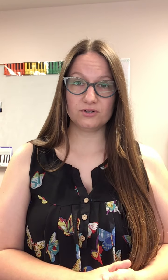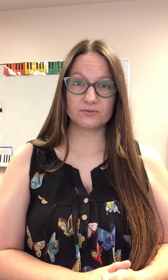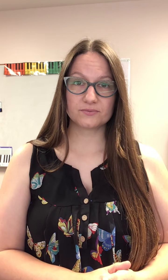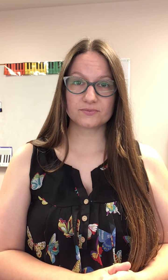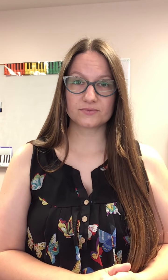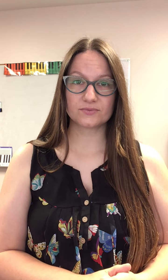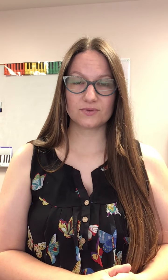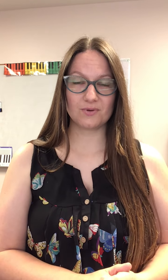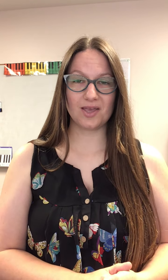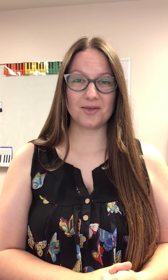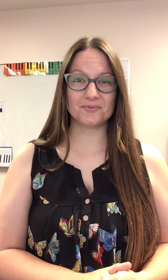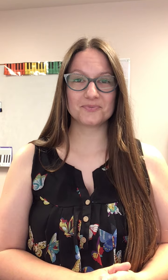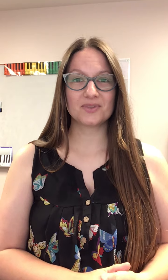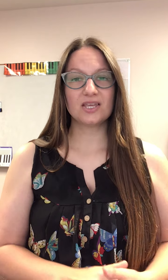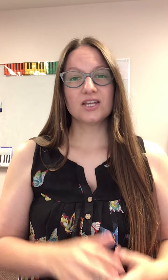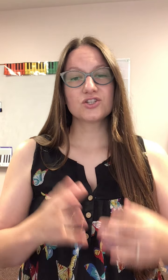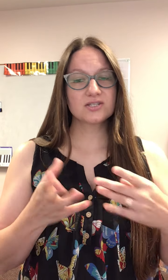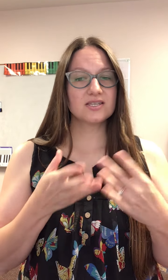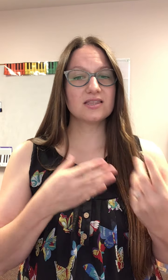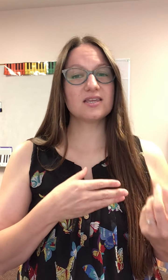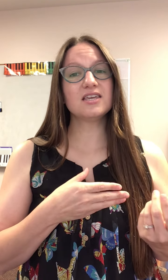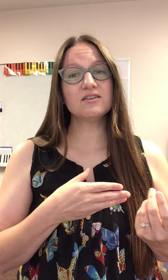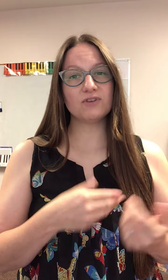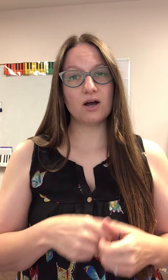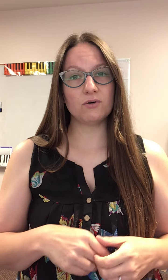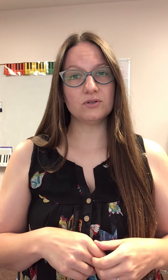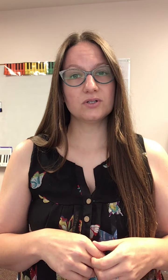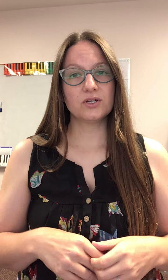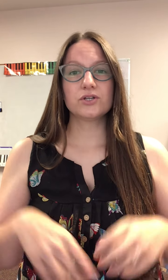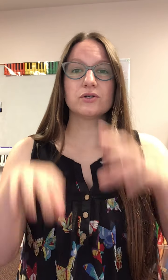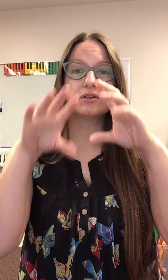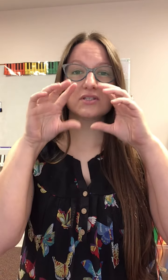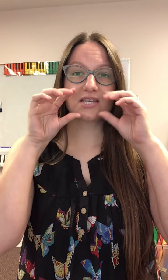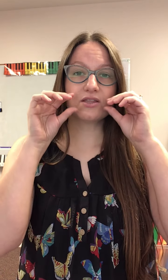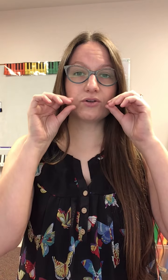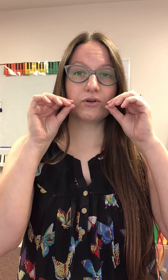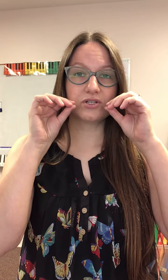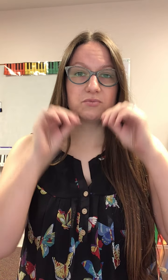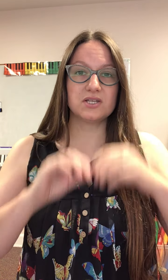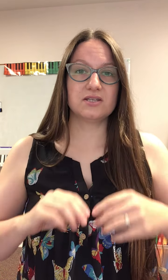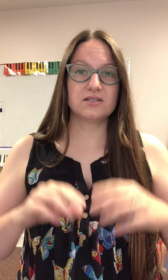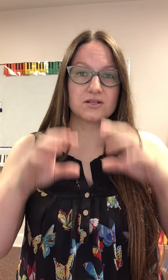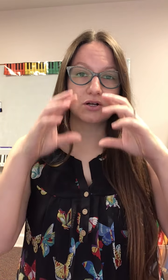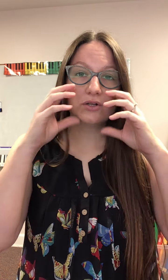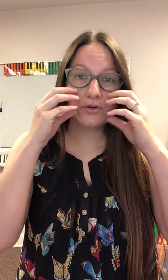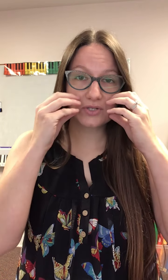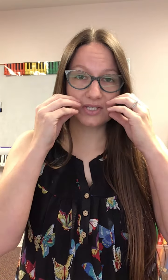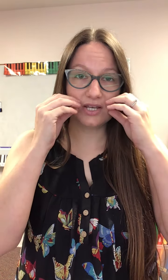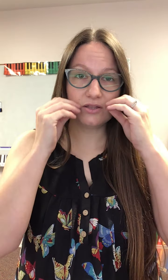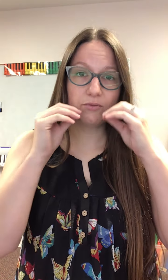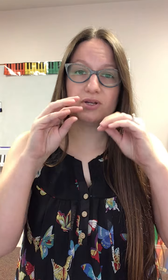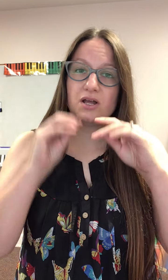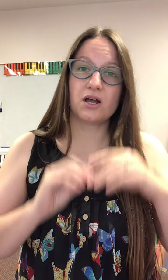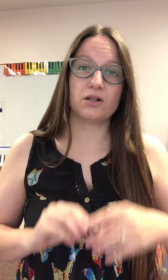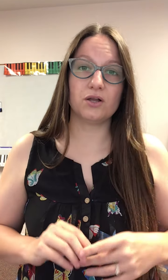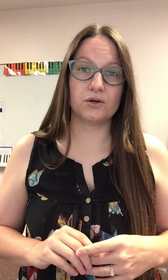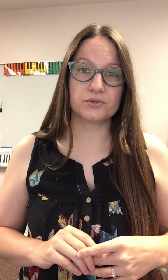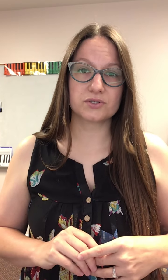okay just like the e vowel your teeth are going to be close together but not closed